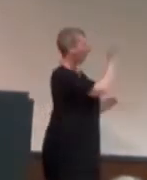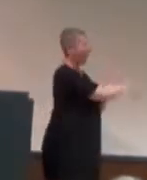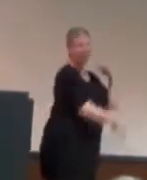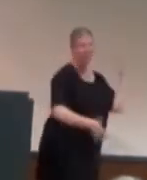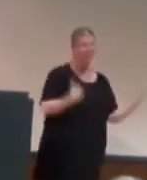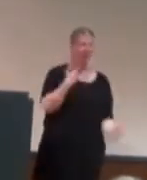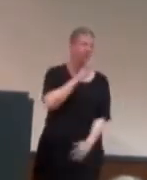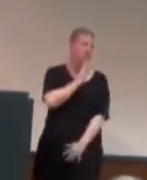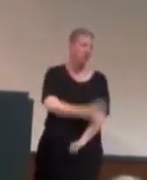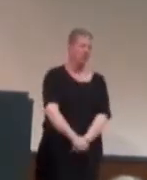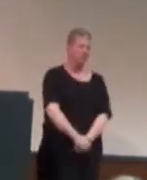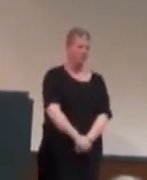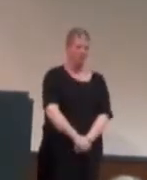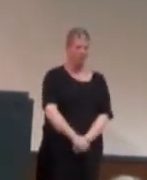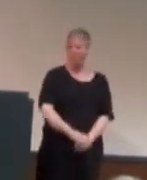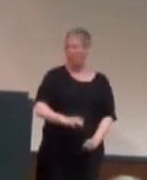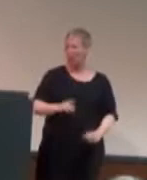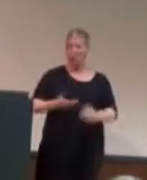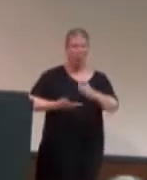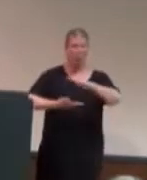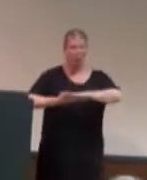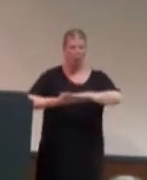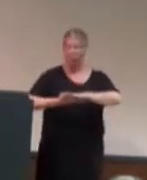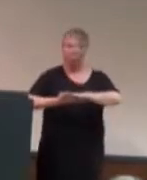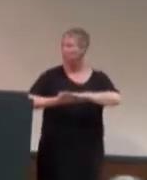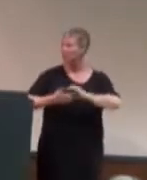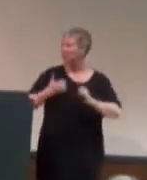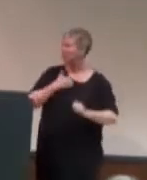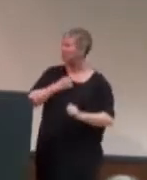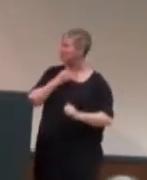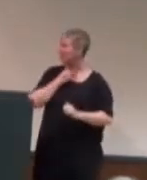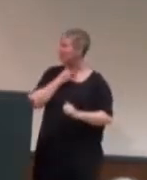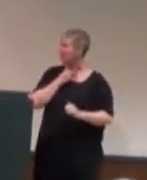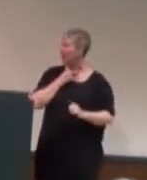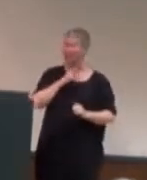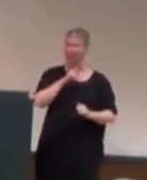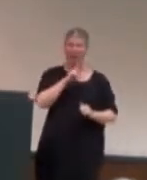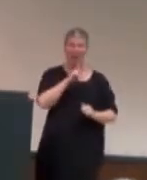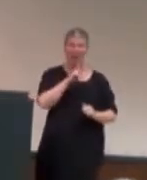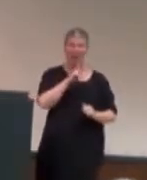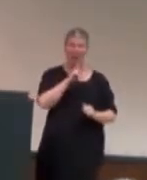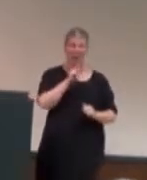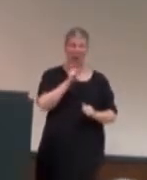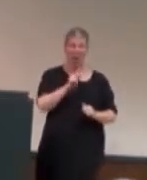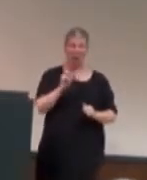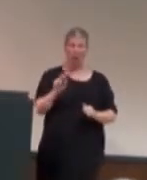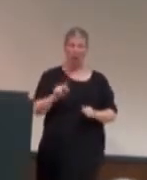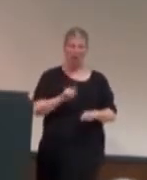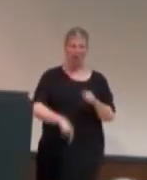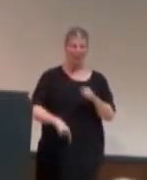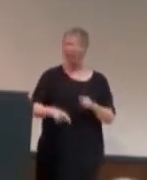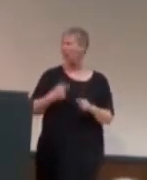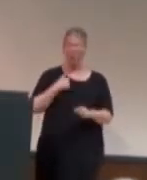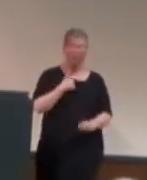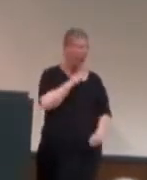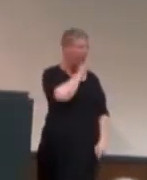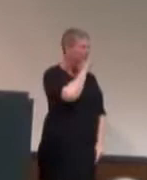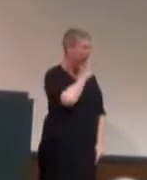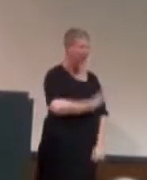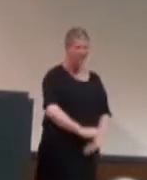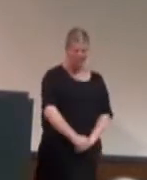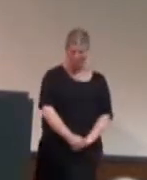Let me know about this. I shouldn't have closed this laptop. So now we can't log back in. But maybe. But we'll see. Um... This is really a mess. Okay.